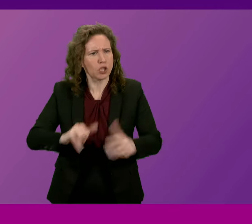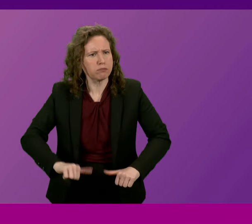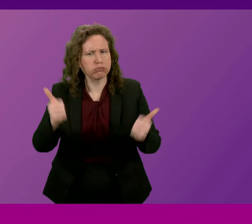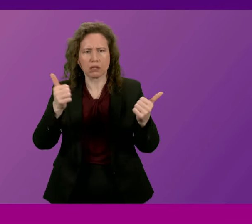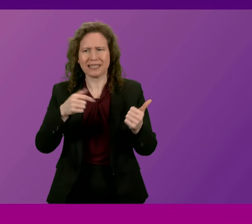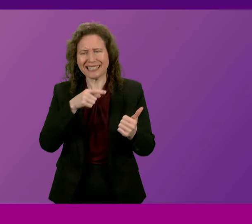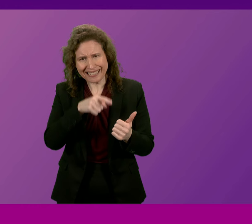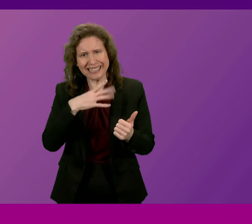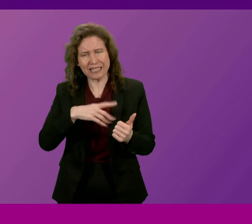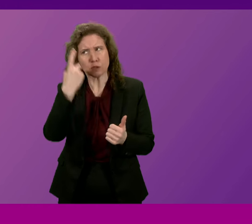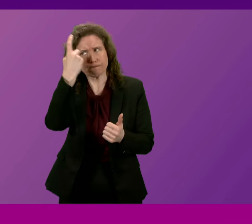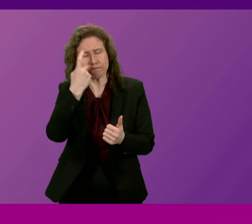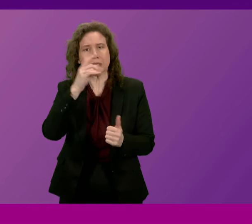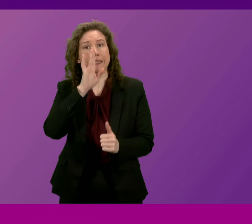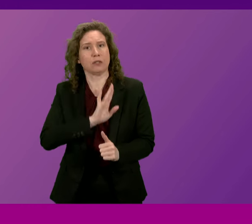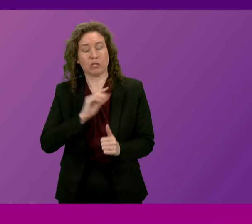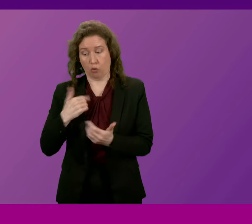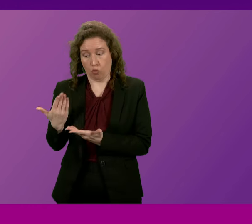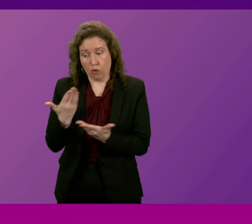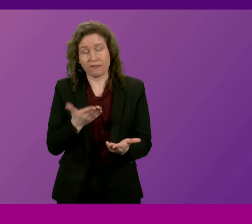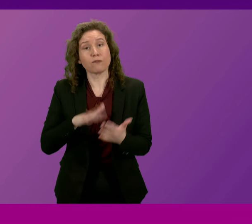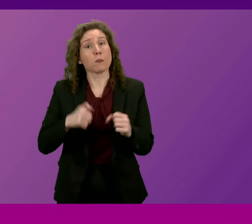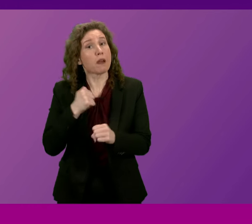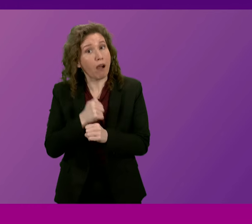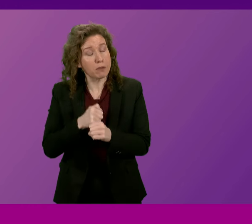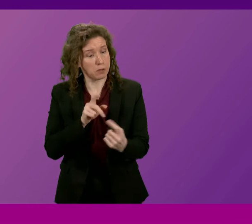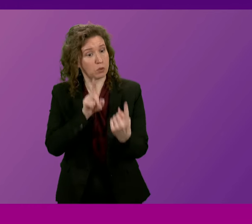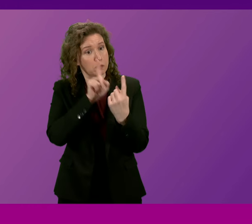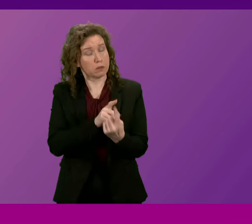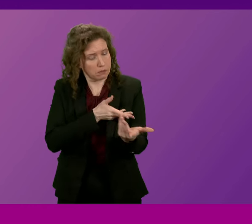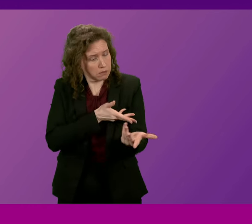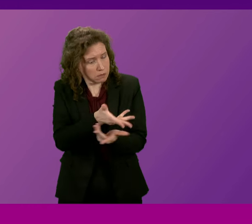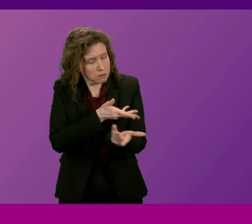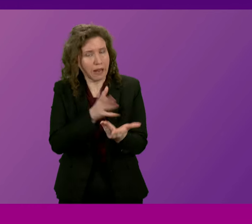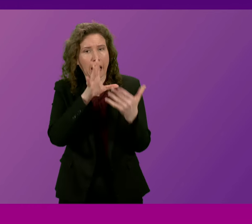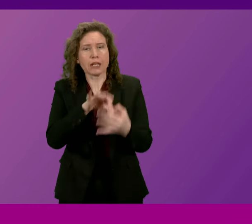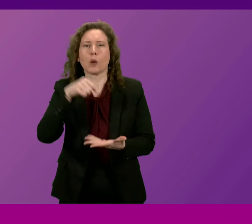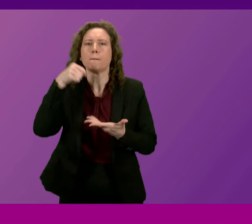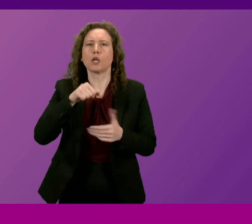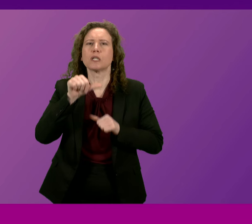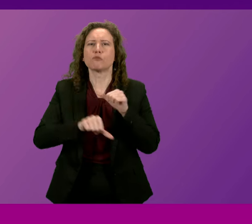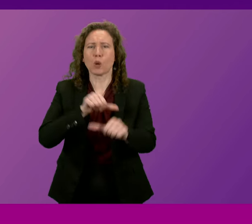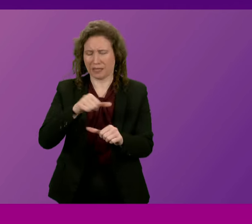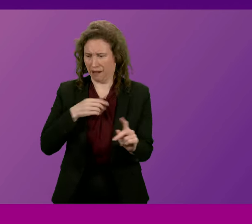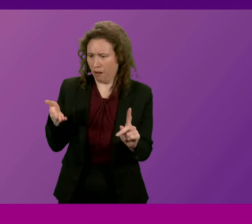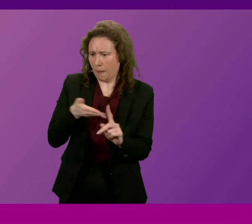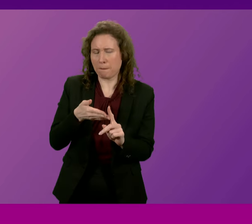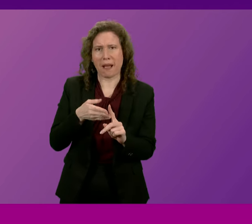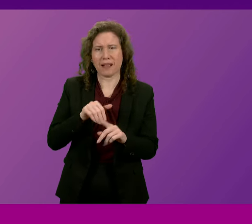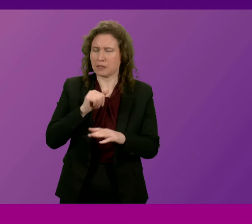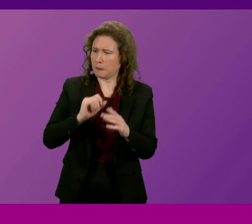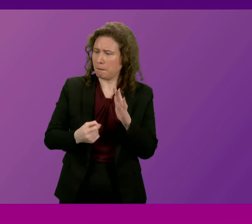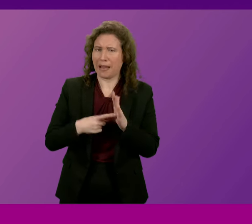suggest he take seriously the offer from the government to engage around the budget process. Because I come back to my fundamental